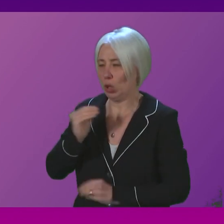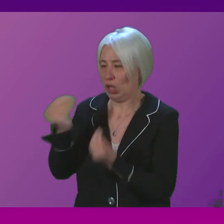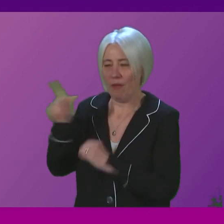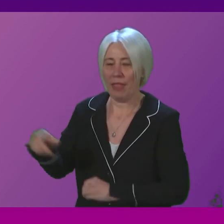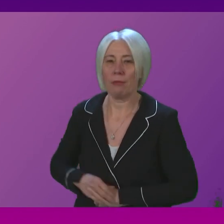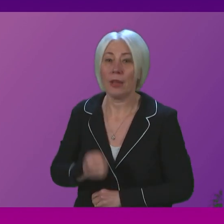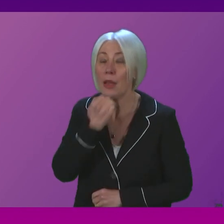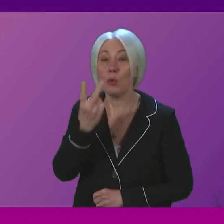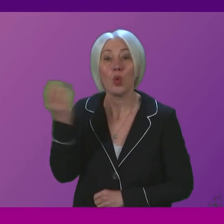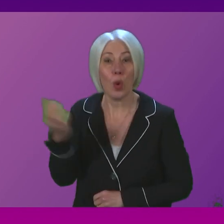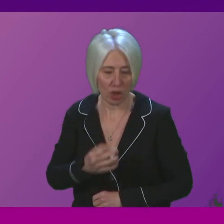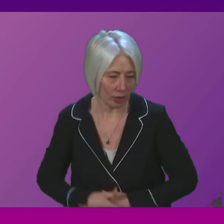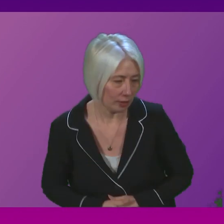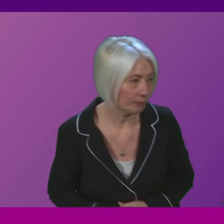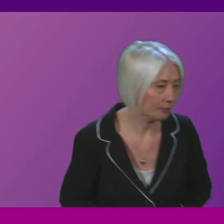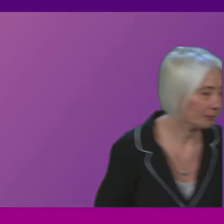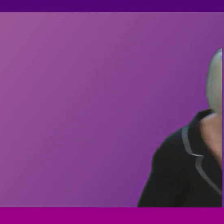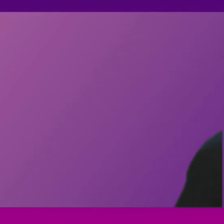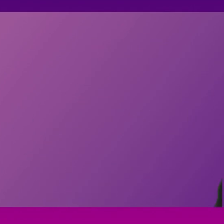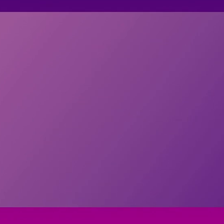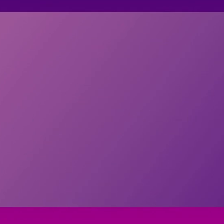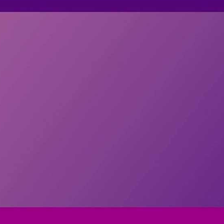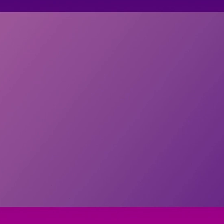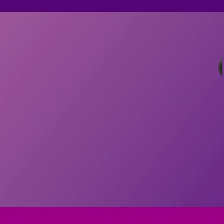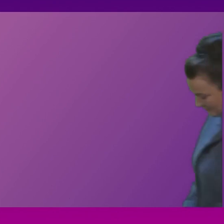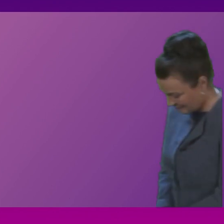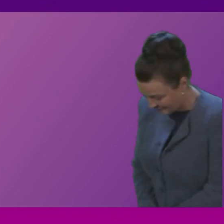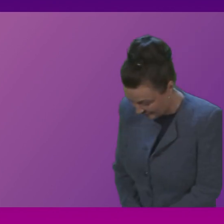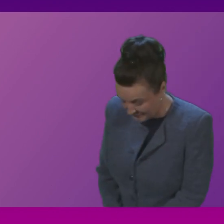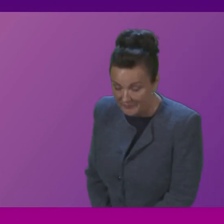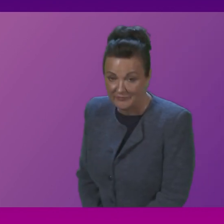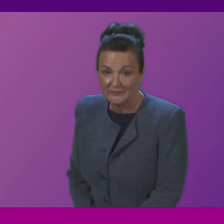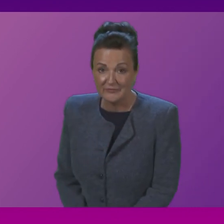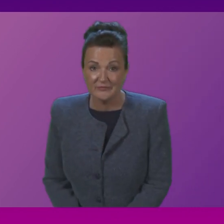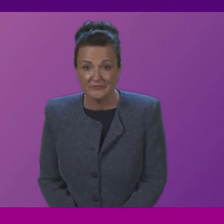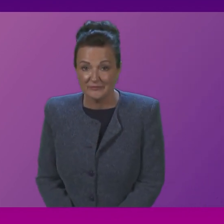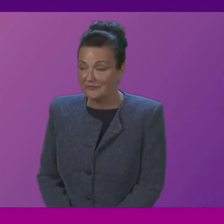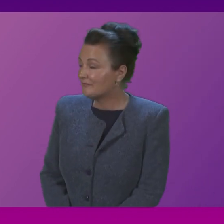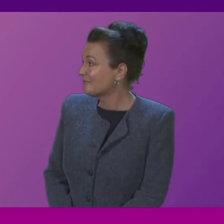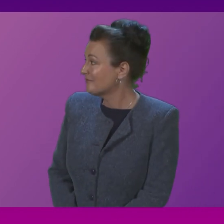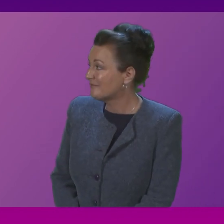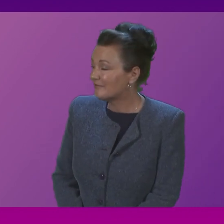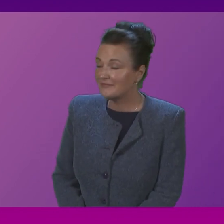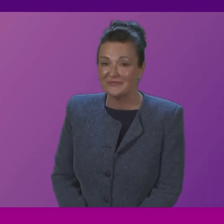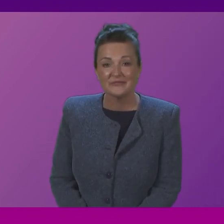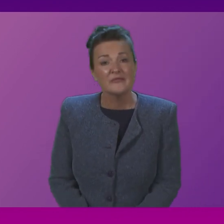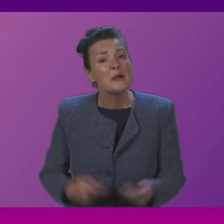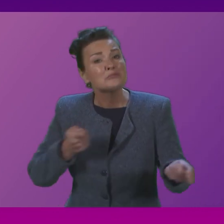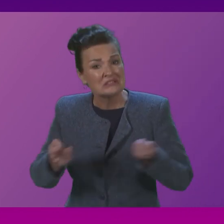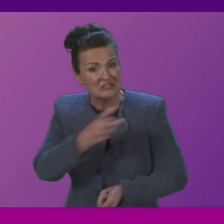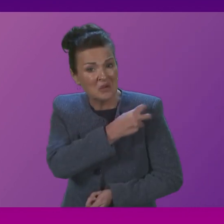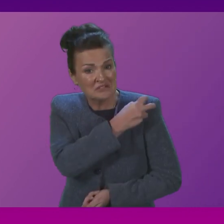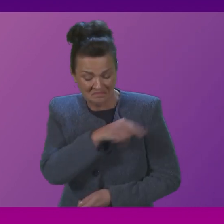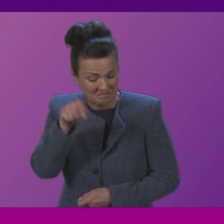Question number two, Anna Sarwar. Presenting Officer, this Government has no grip of the NHS crisis.